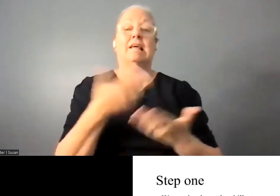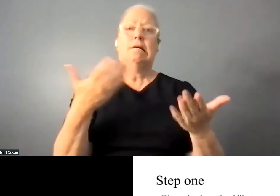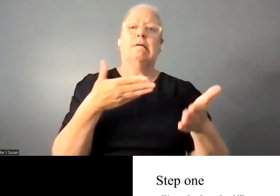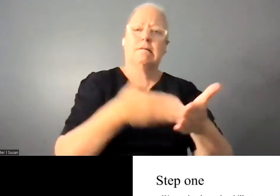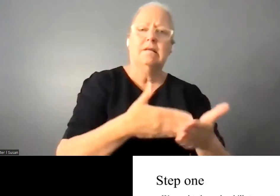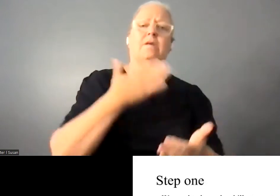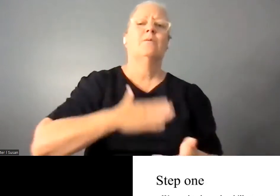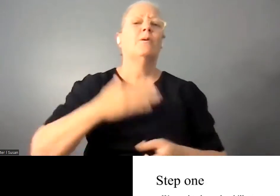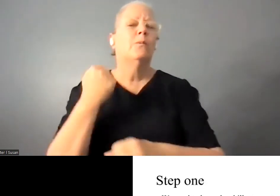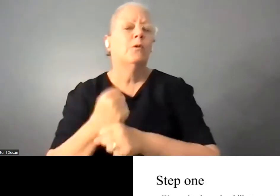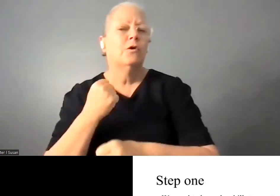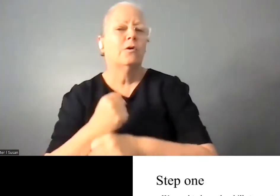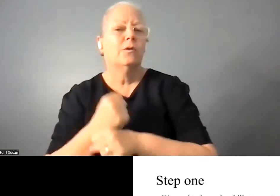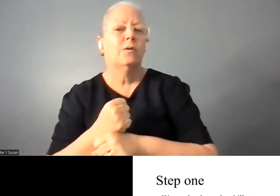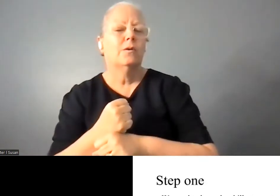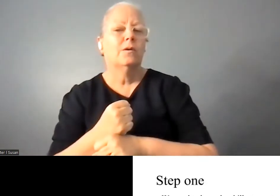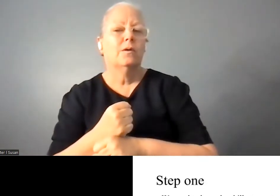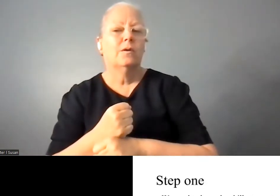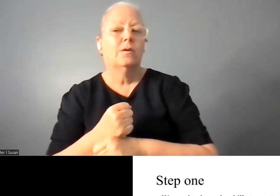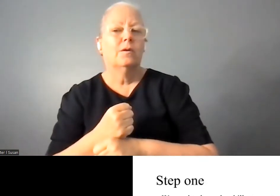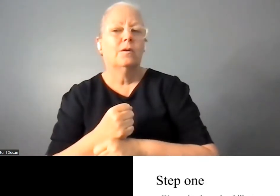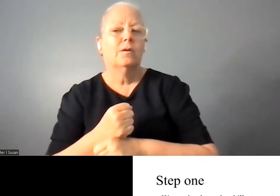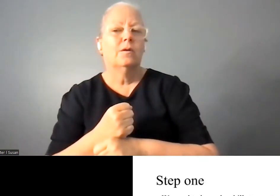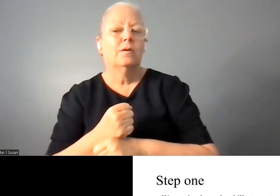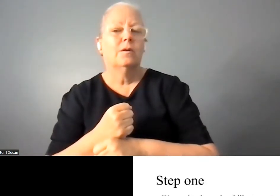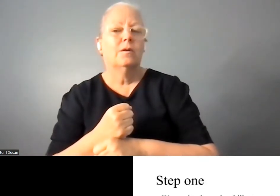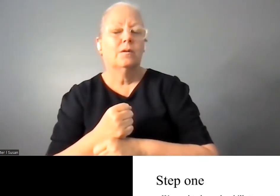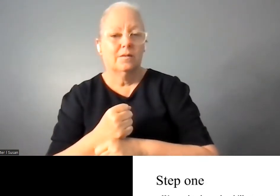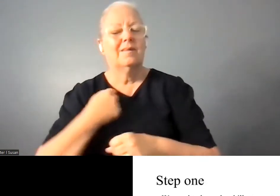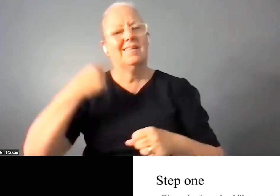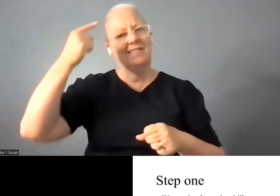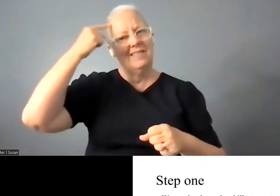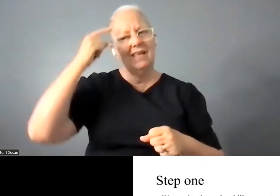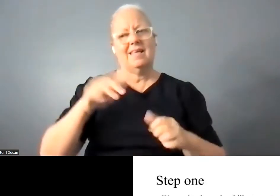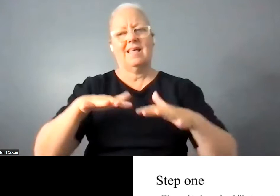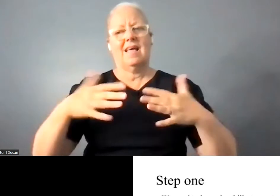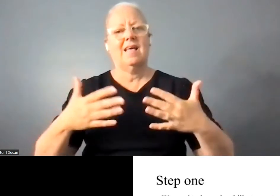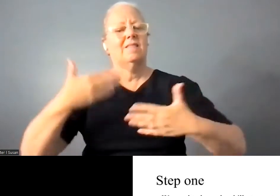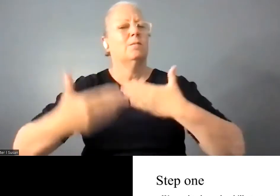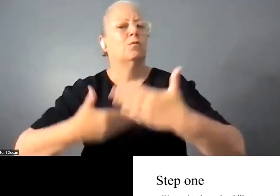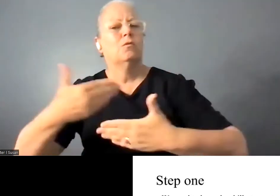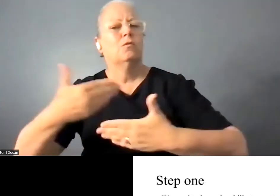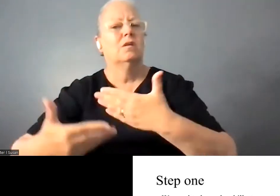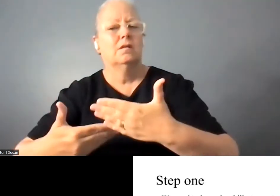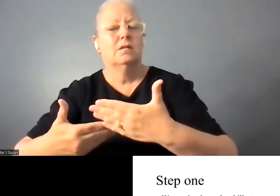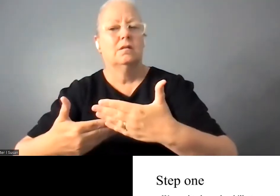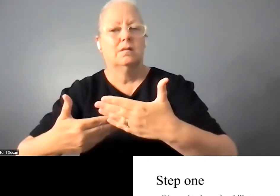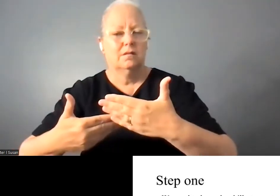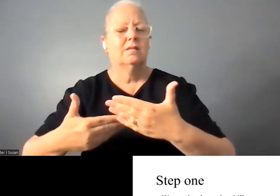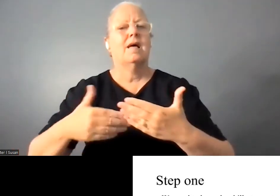with you all how, you know, how the process of getting hired is. So